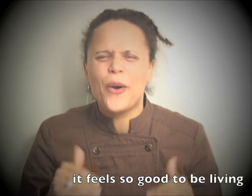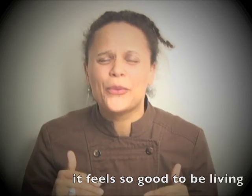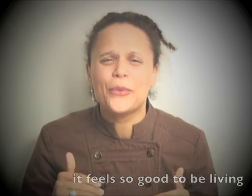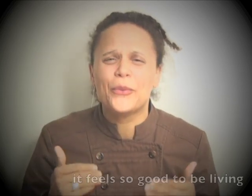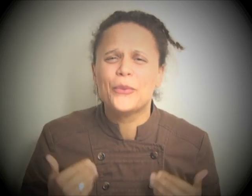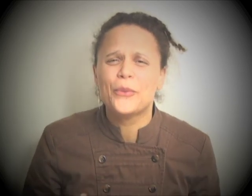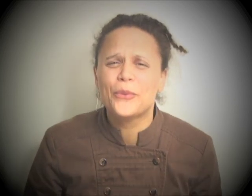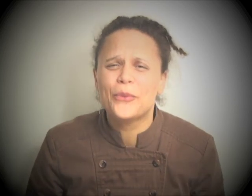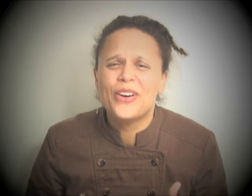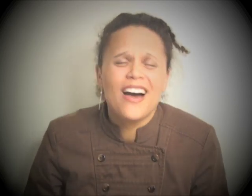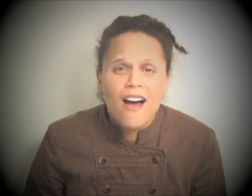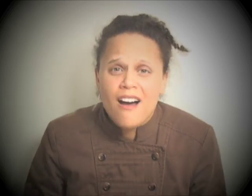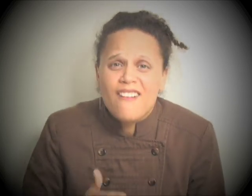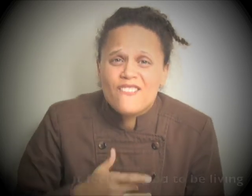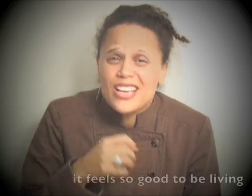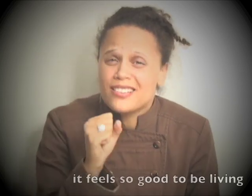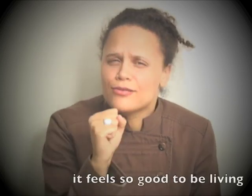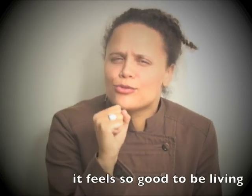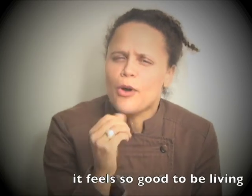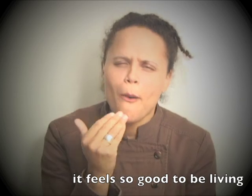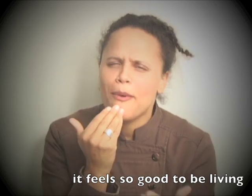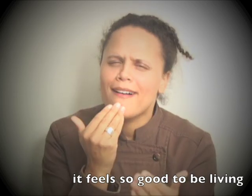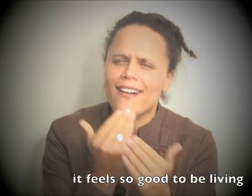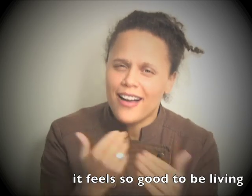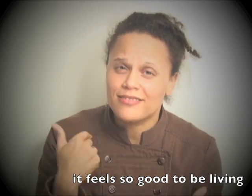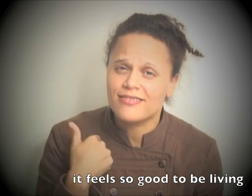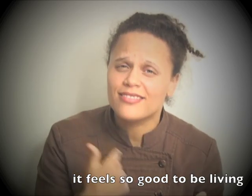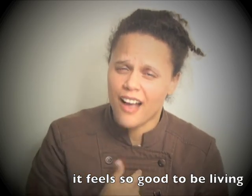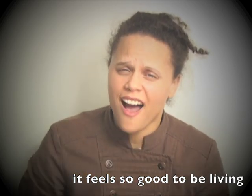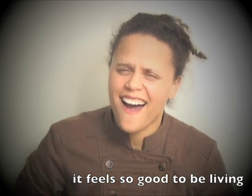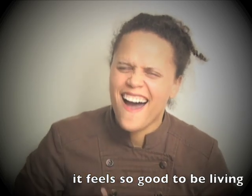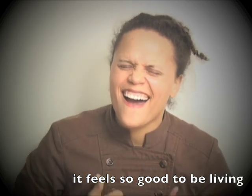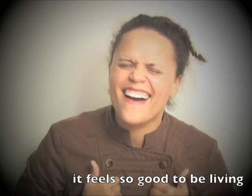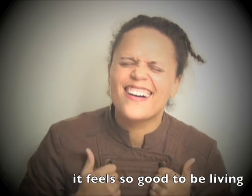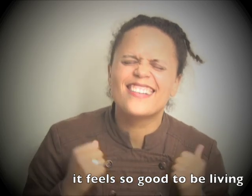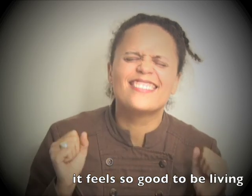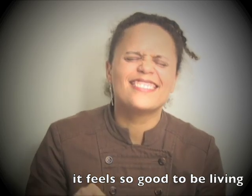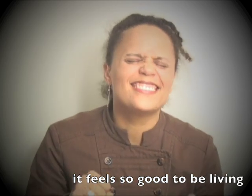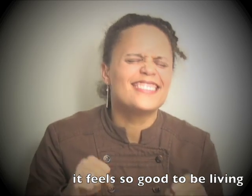Feels so good to be living Feels